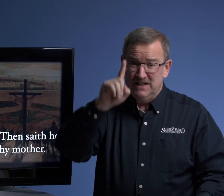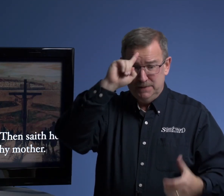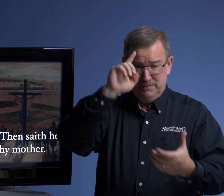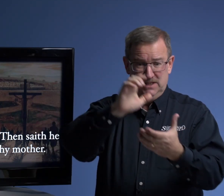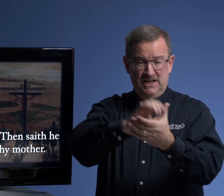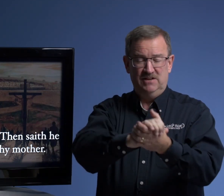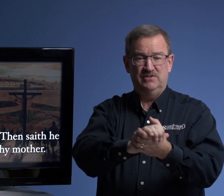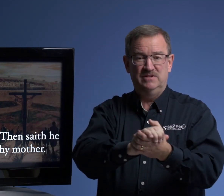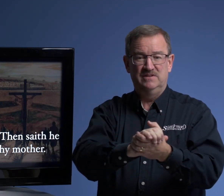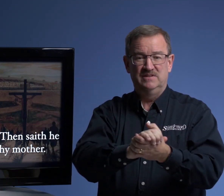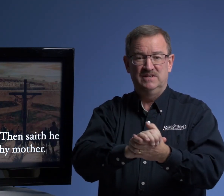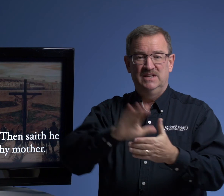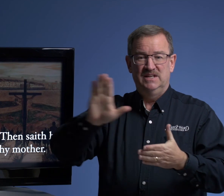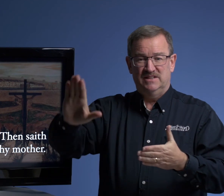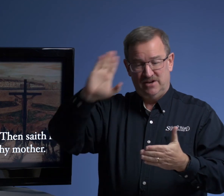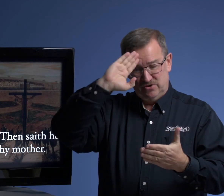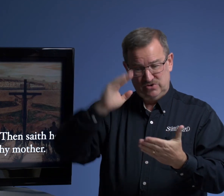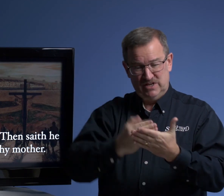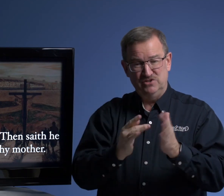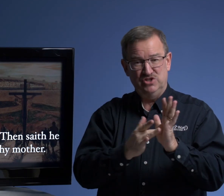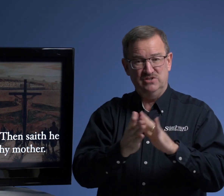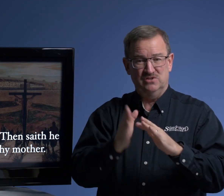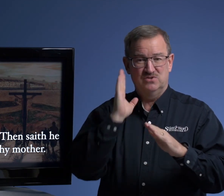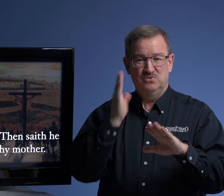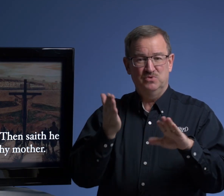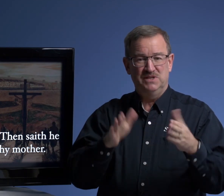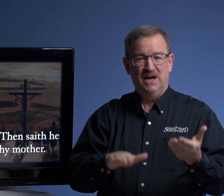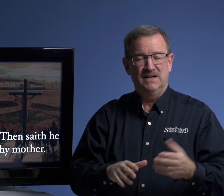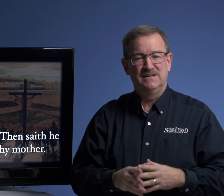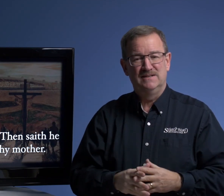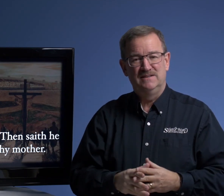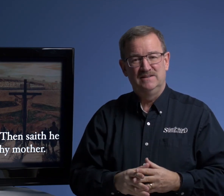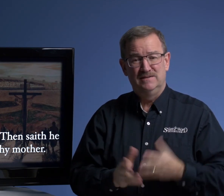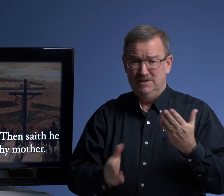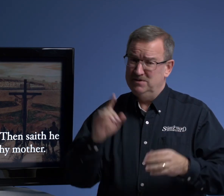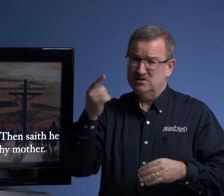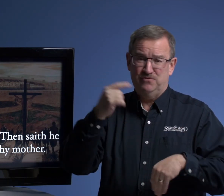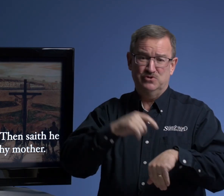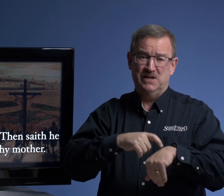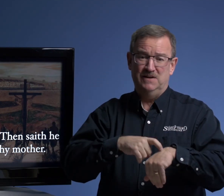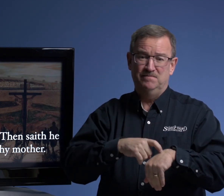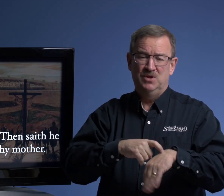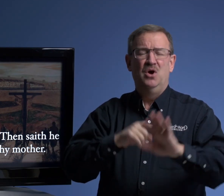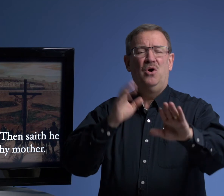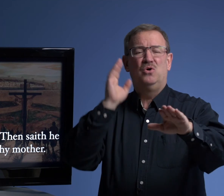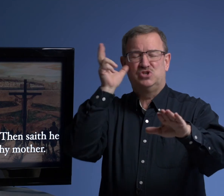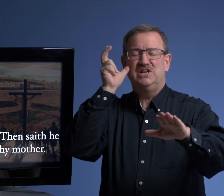believed that her son, Jesus would die. Maybe it's the first time. Oh, she'd